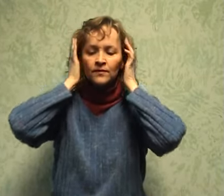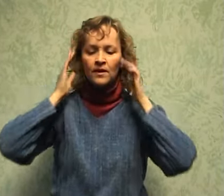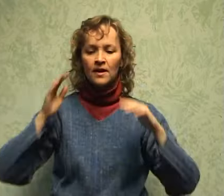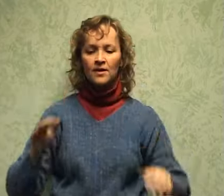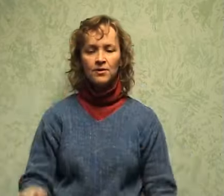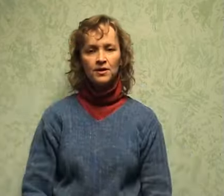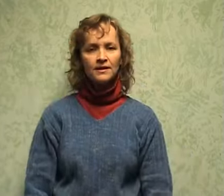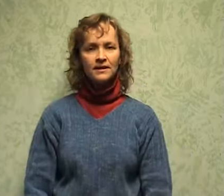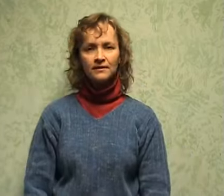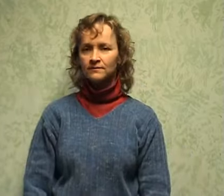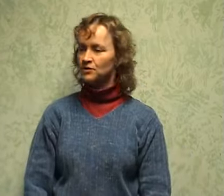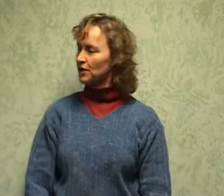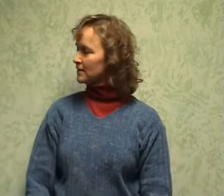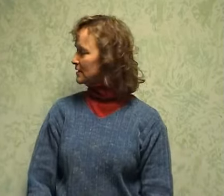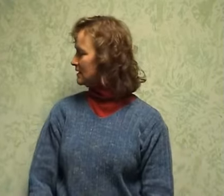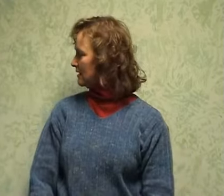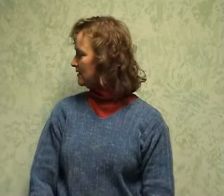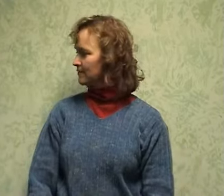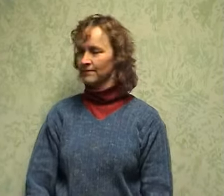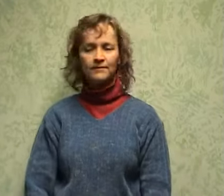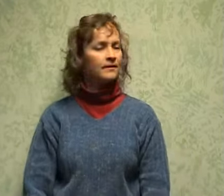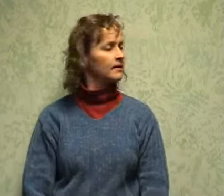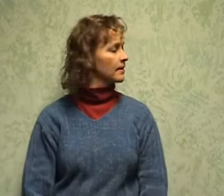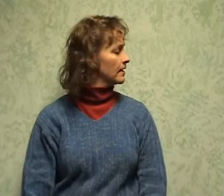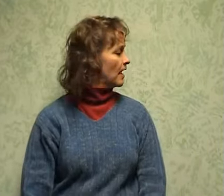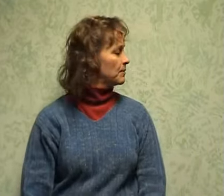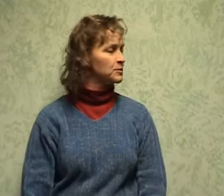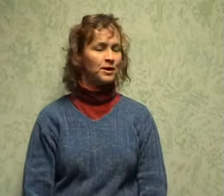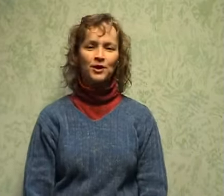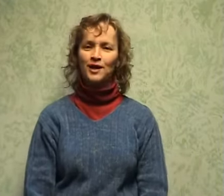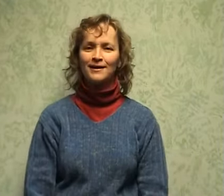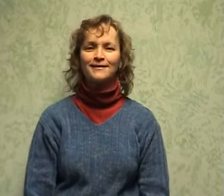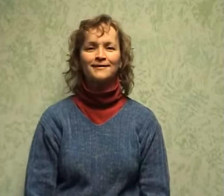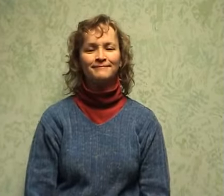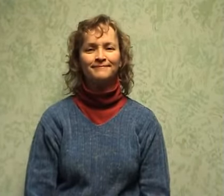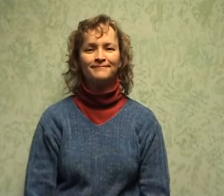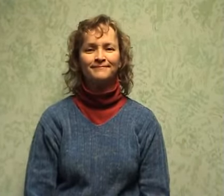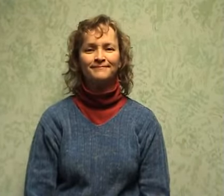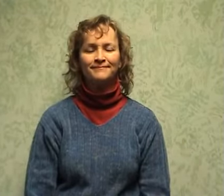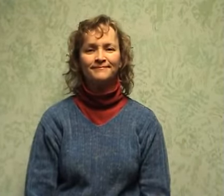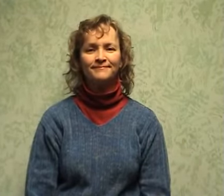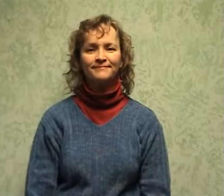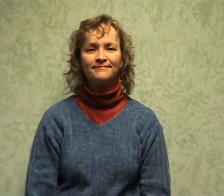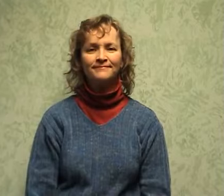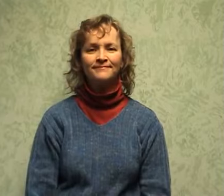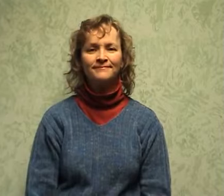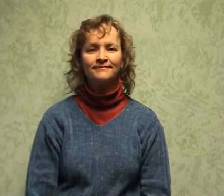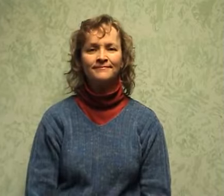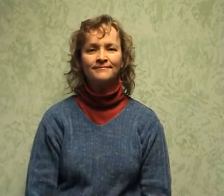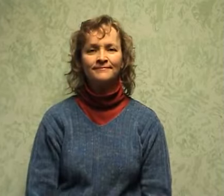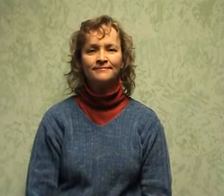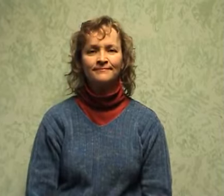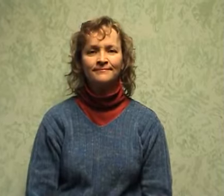And then when you get done, check to see how much better your neck is. And You're being done. You're just standing there.